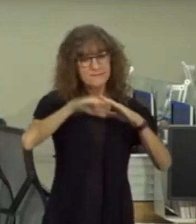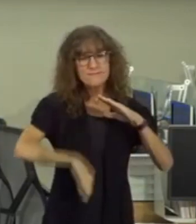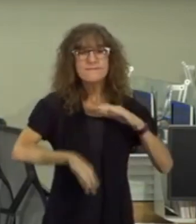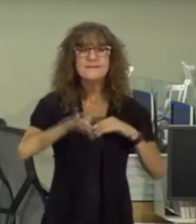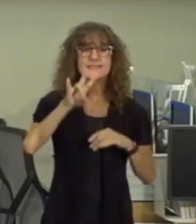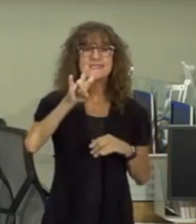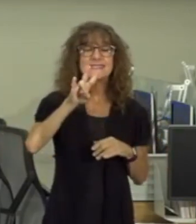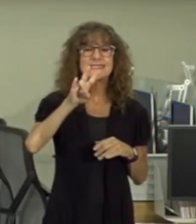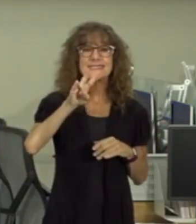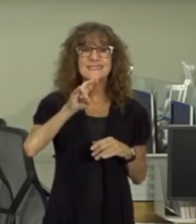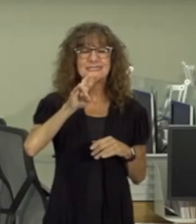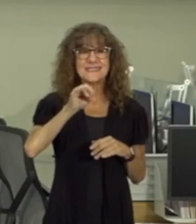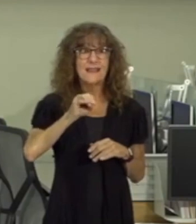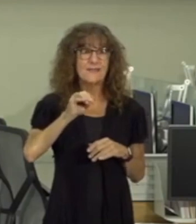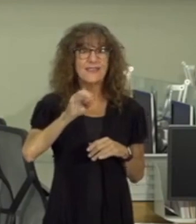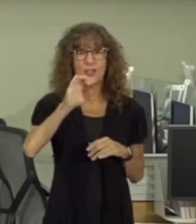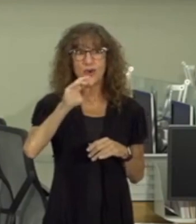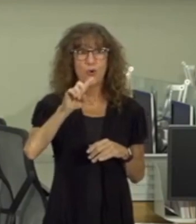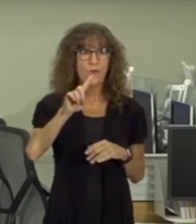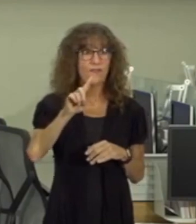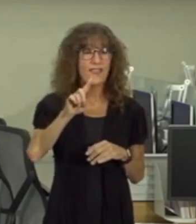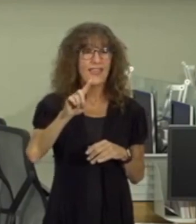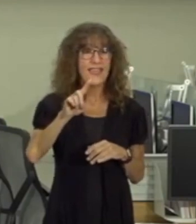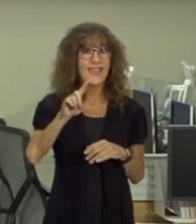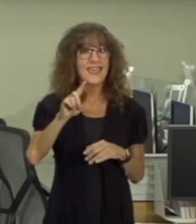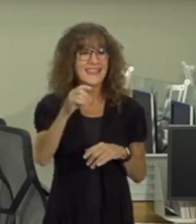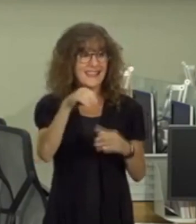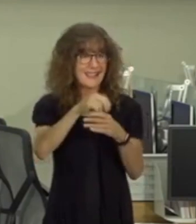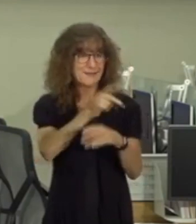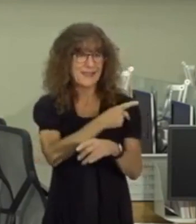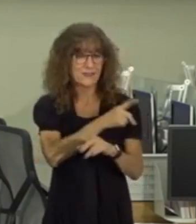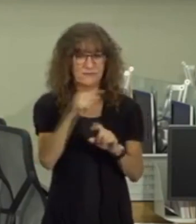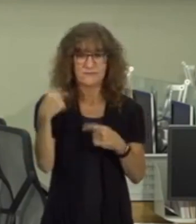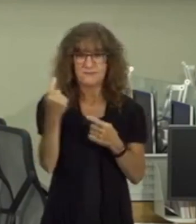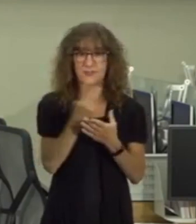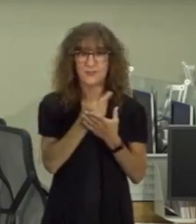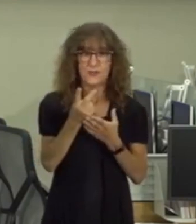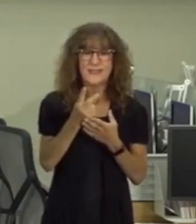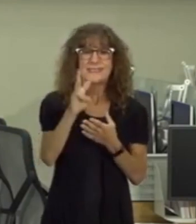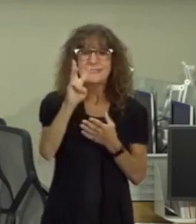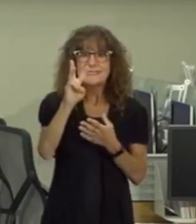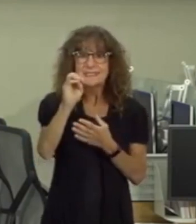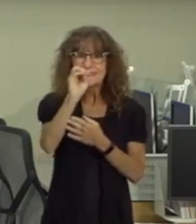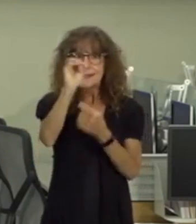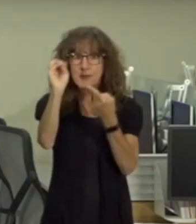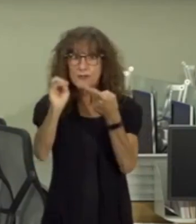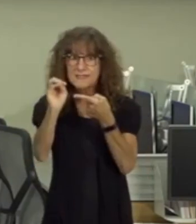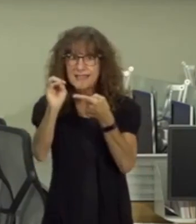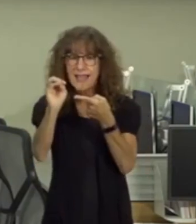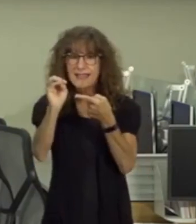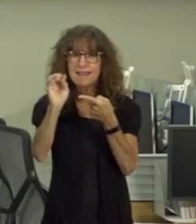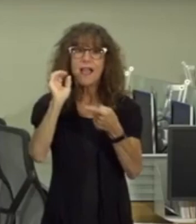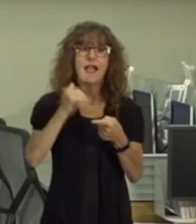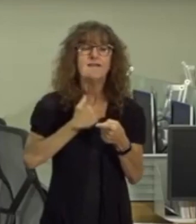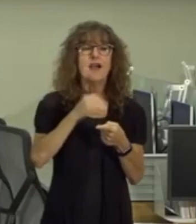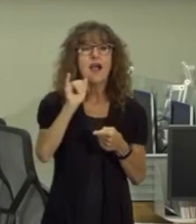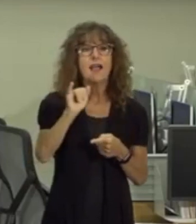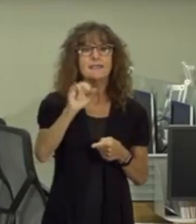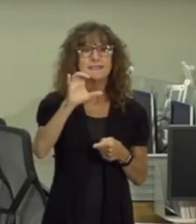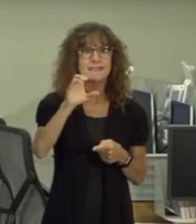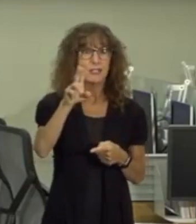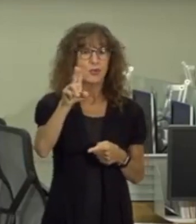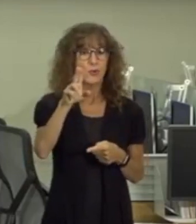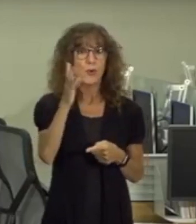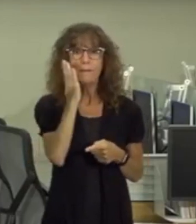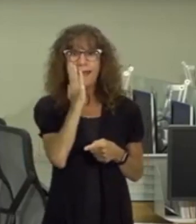70 covet inpatients for the last two weeks meanwhile roughly 60 percent of us of our icu beds